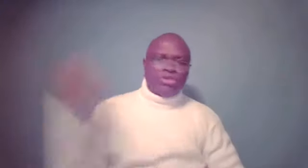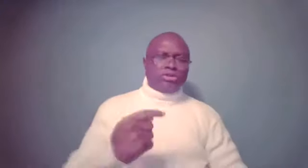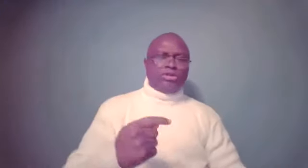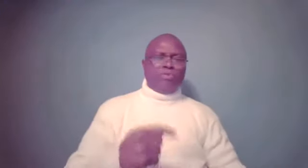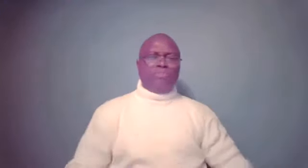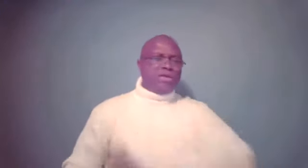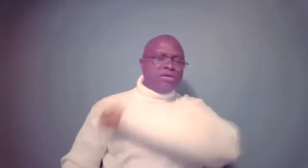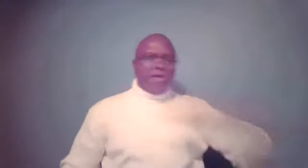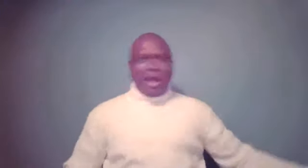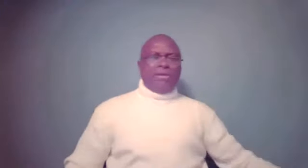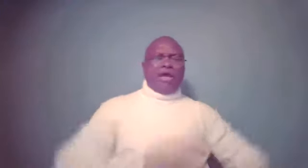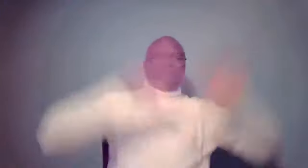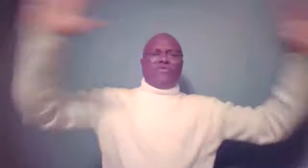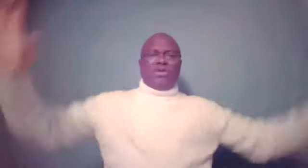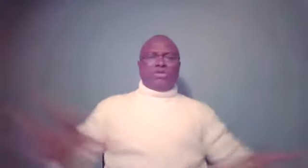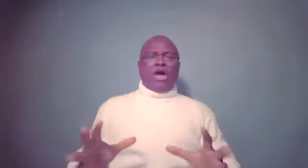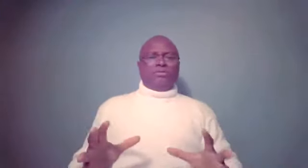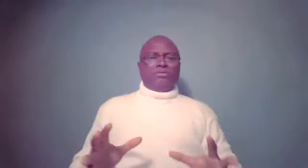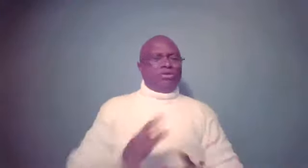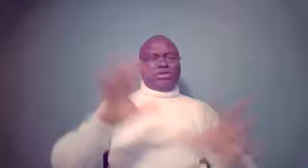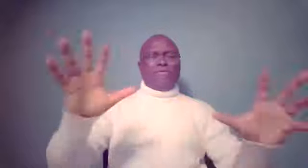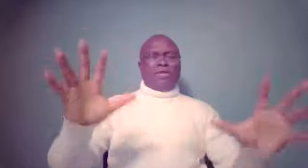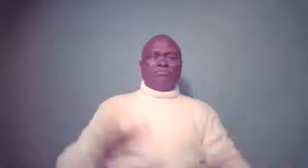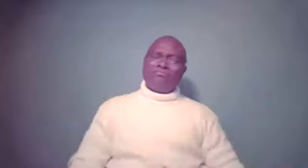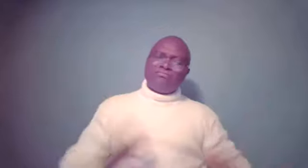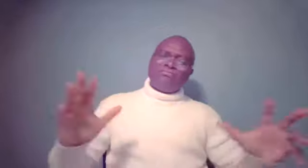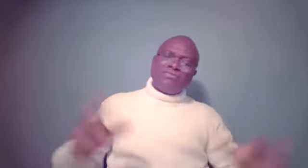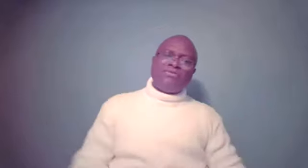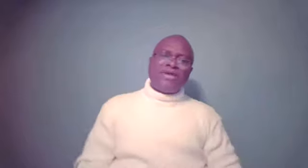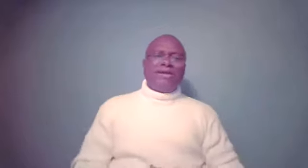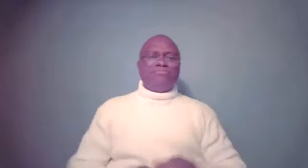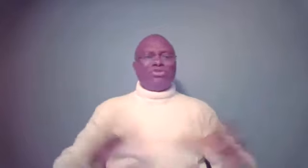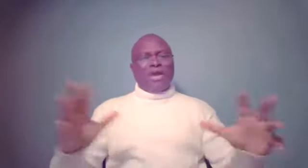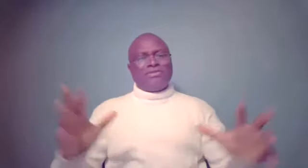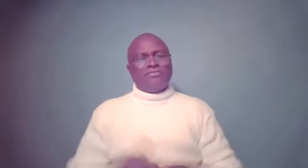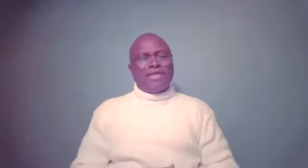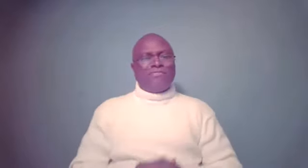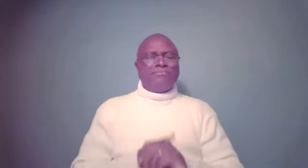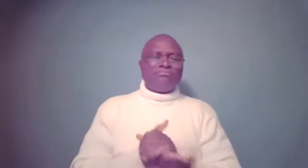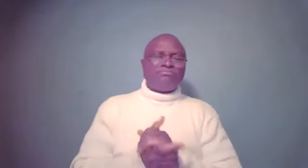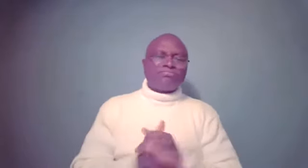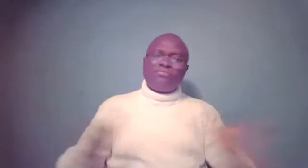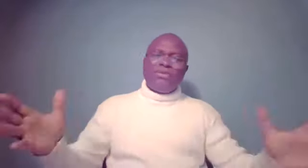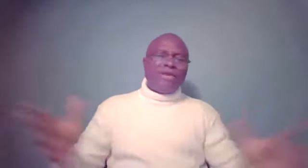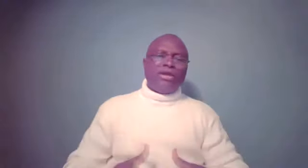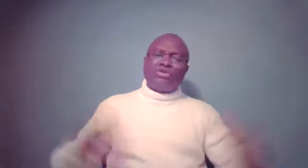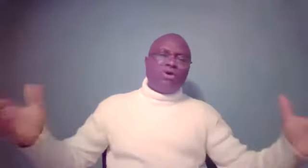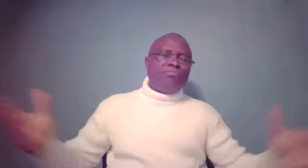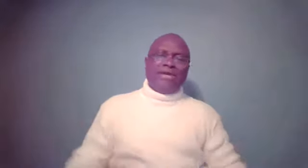Just sleep with me and everything is done. You know, it sounded, sounded attractive, sounded, okay, sure bet.